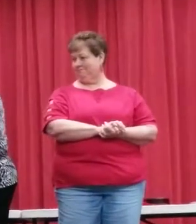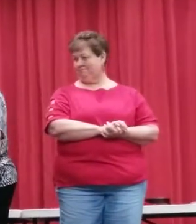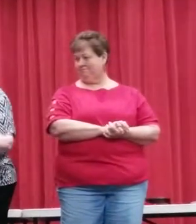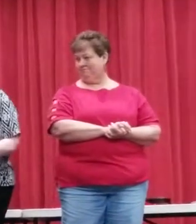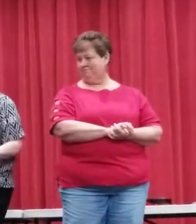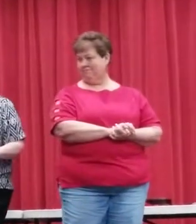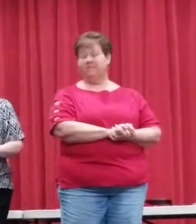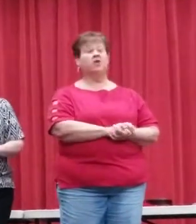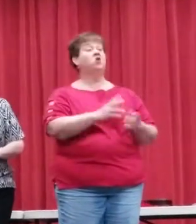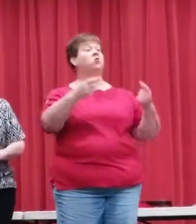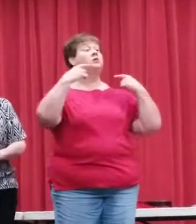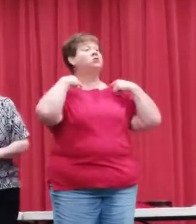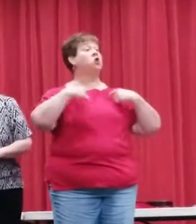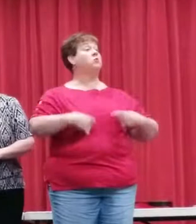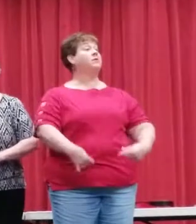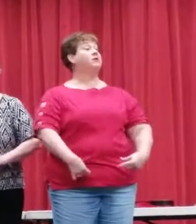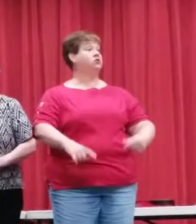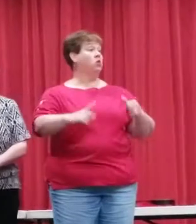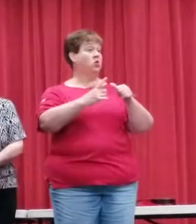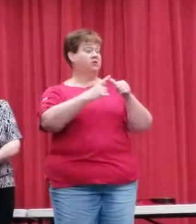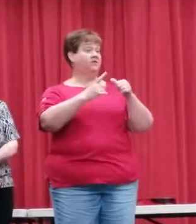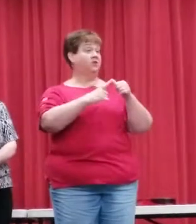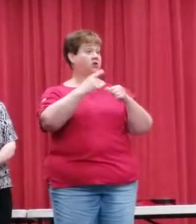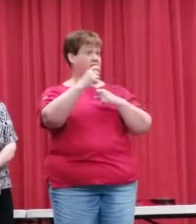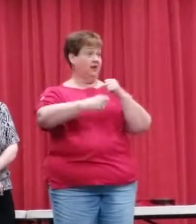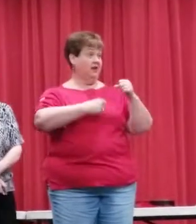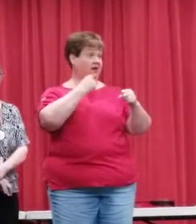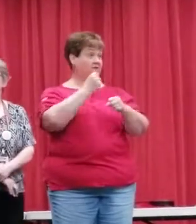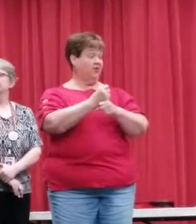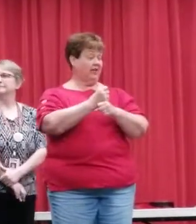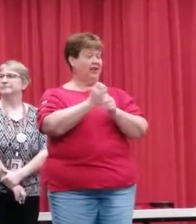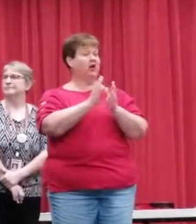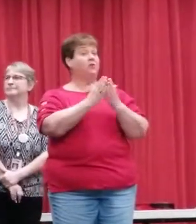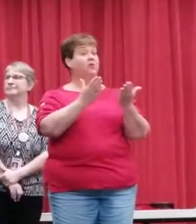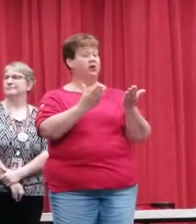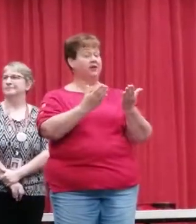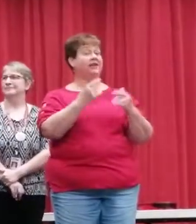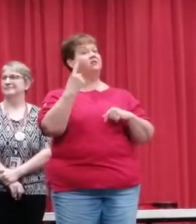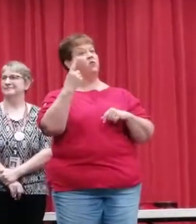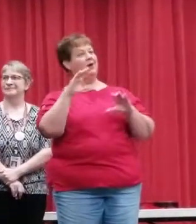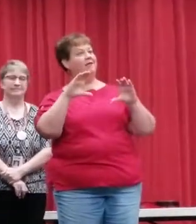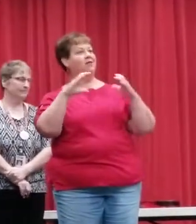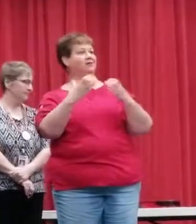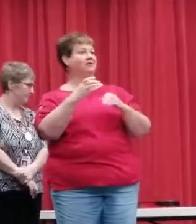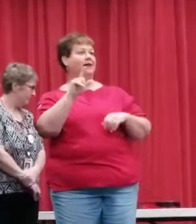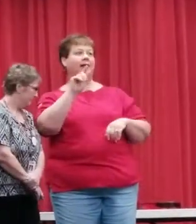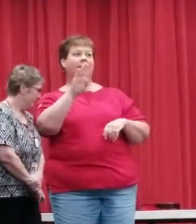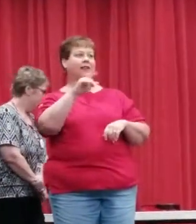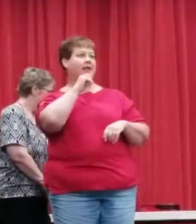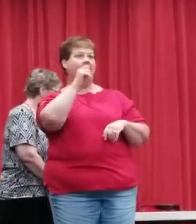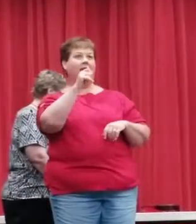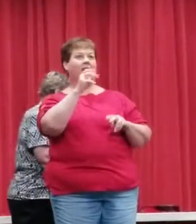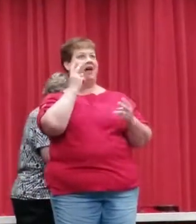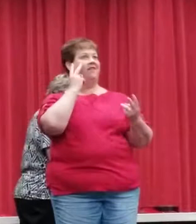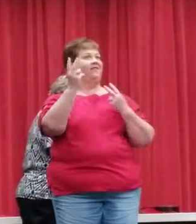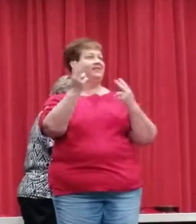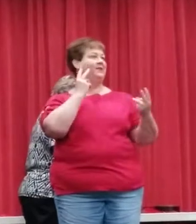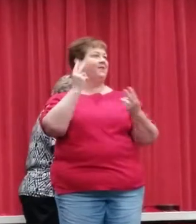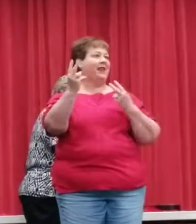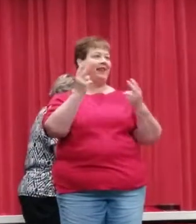Okay, we'll start with the Stolls then for Yearbook. Just a note, Yearbook is one of those clubs that doesn't get a lot of visibility